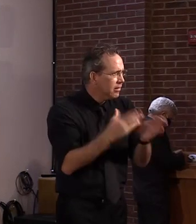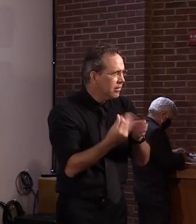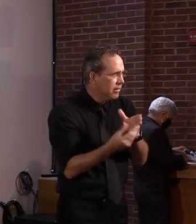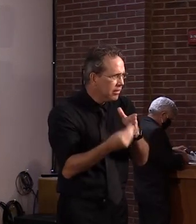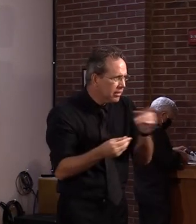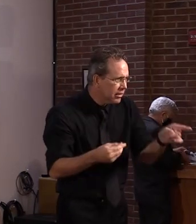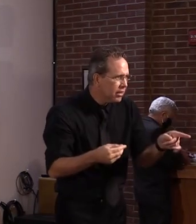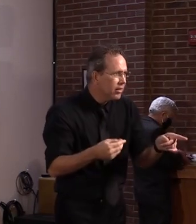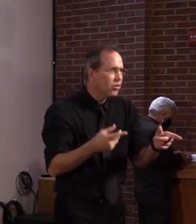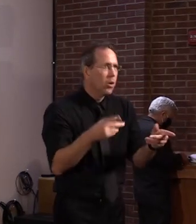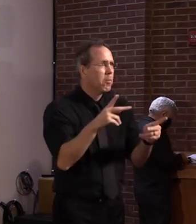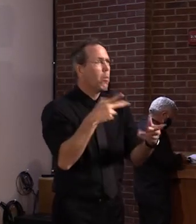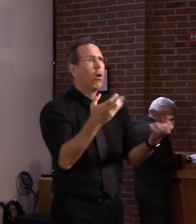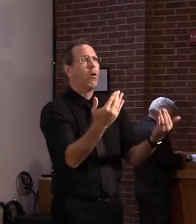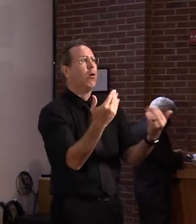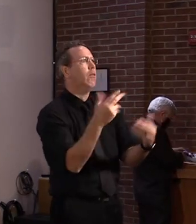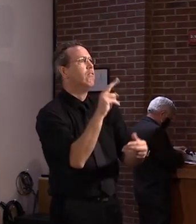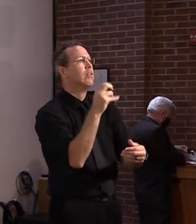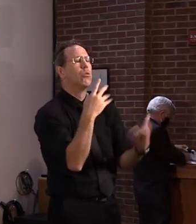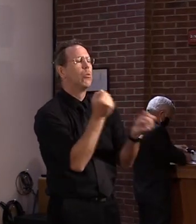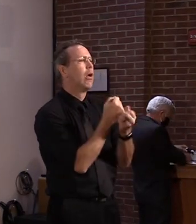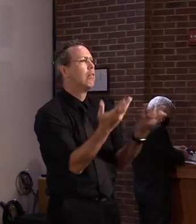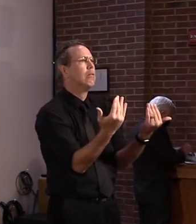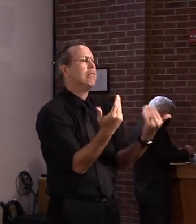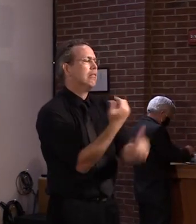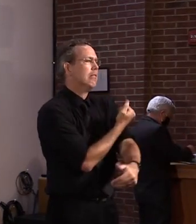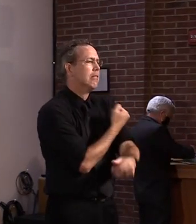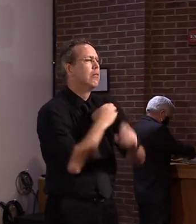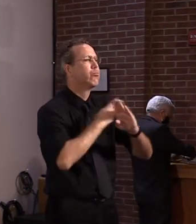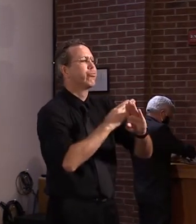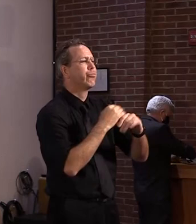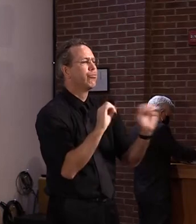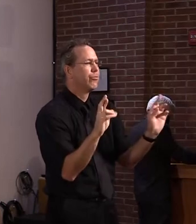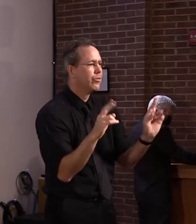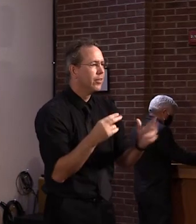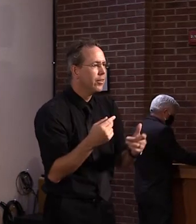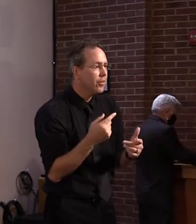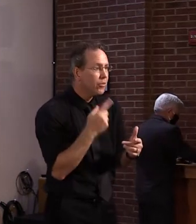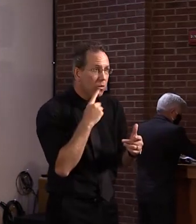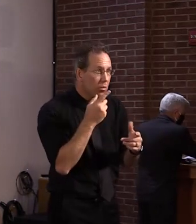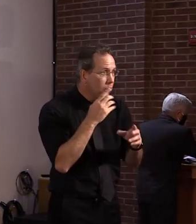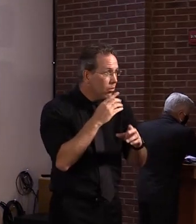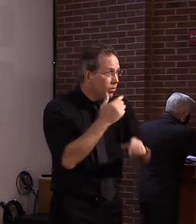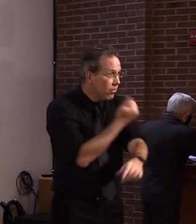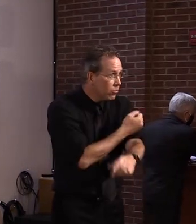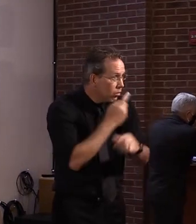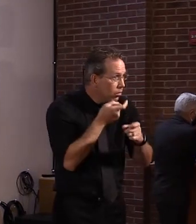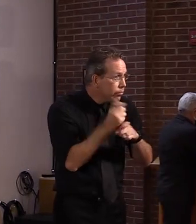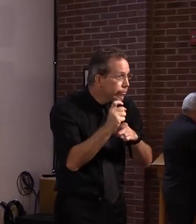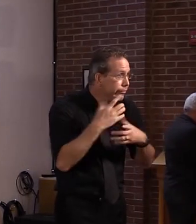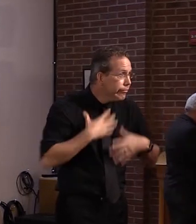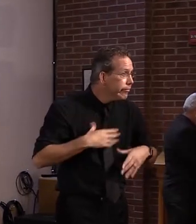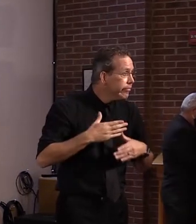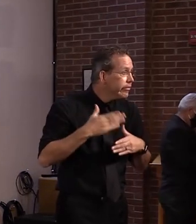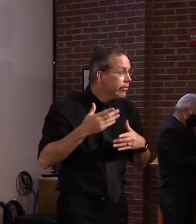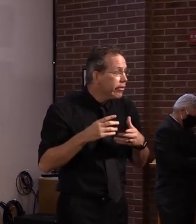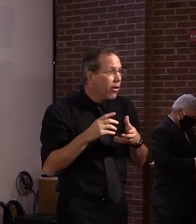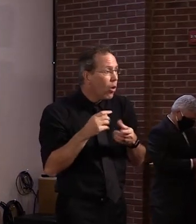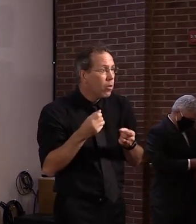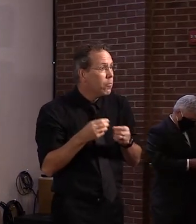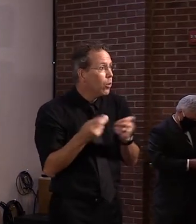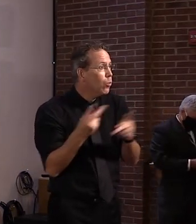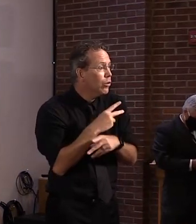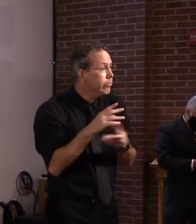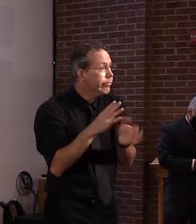me some of that. If it's safe and effective and it would prevent this devastation, prevent this, this enormous loss of